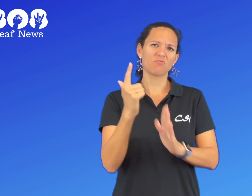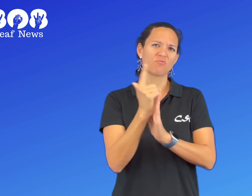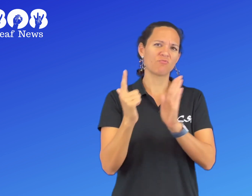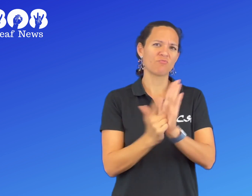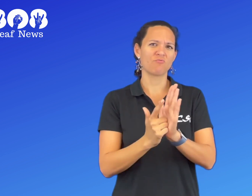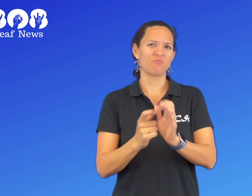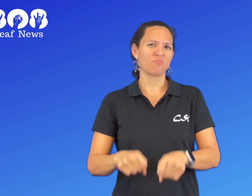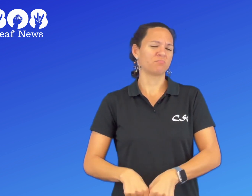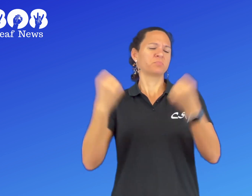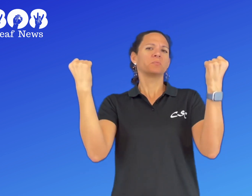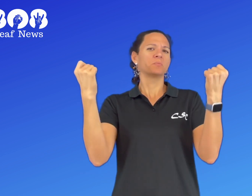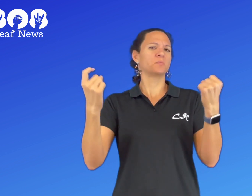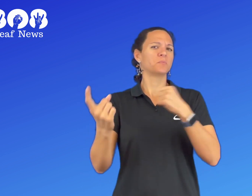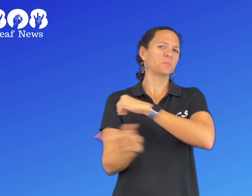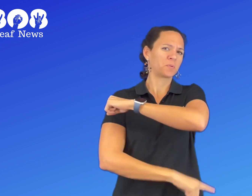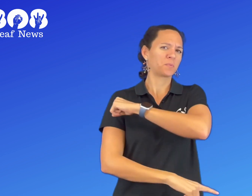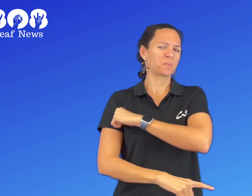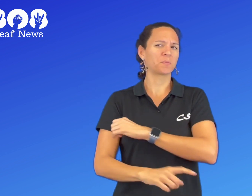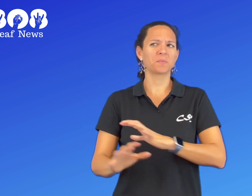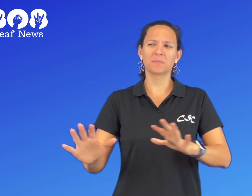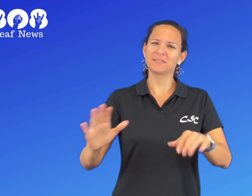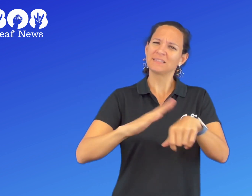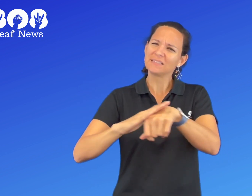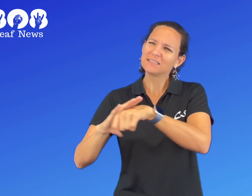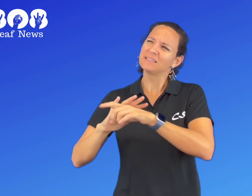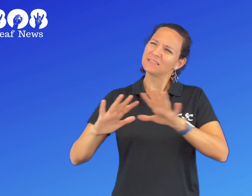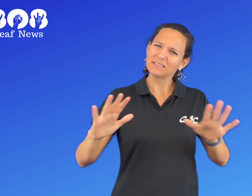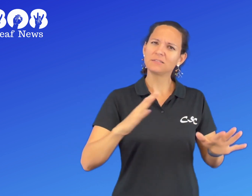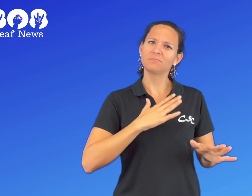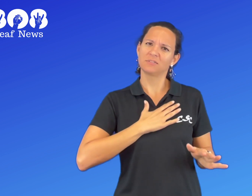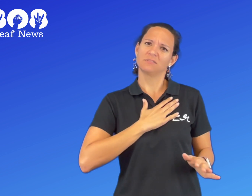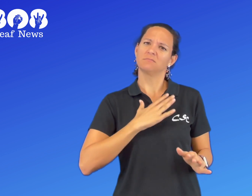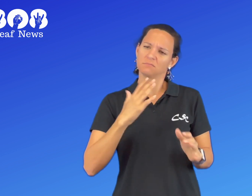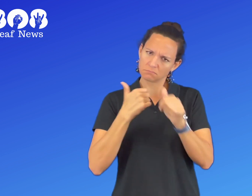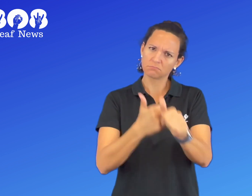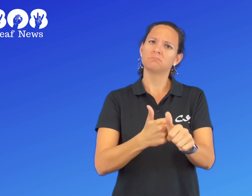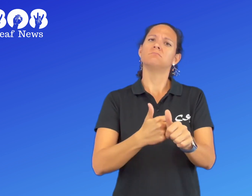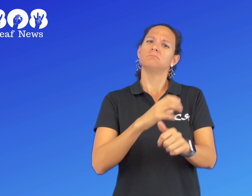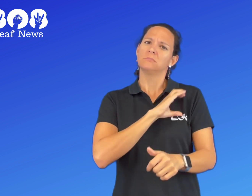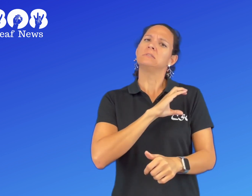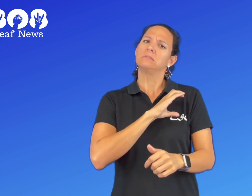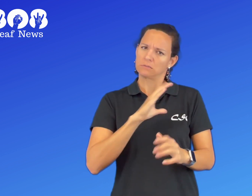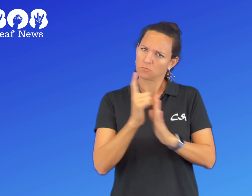officers so they can keep committing crimes. Please follow the laws.